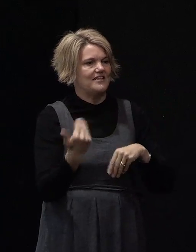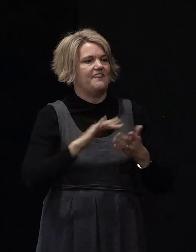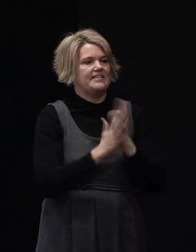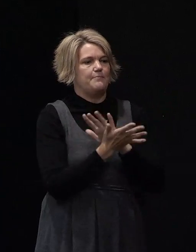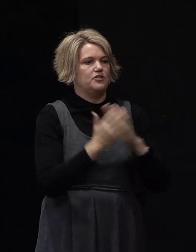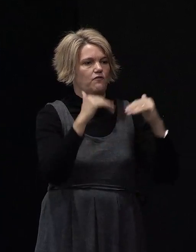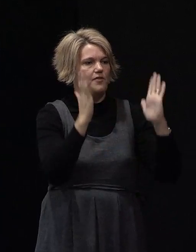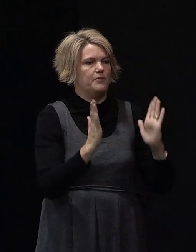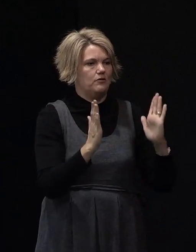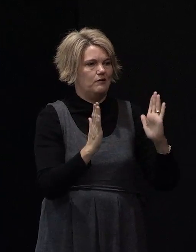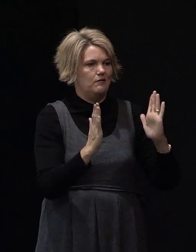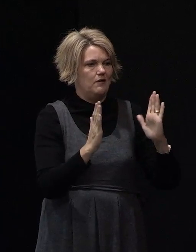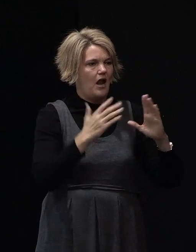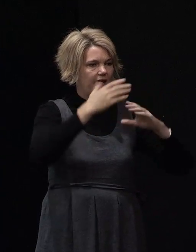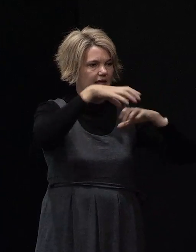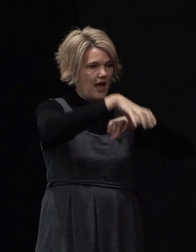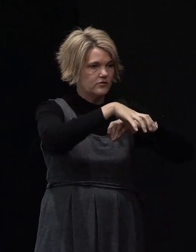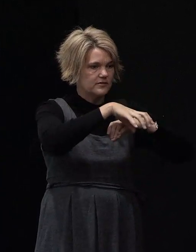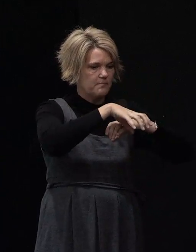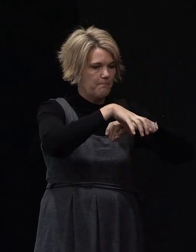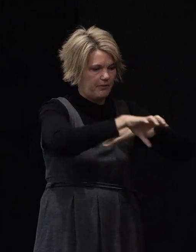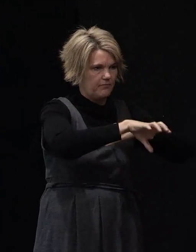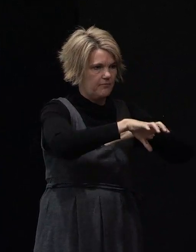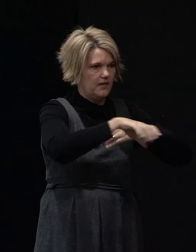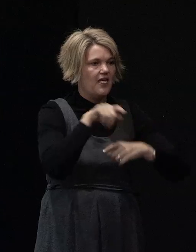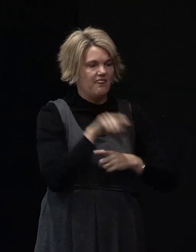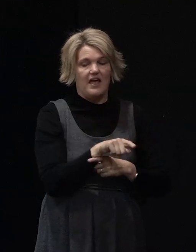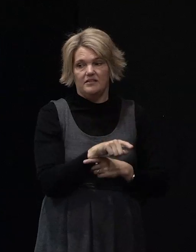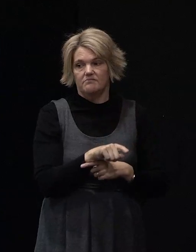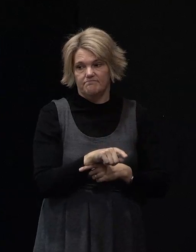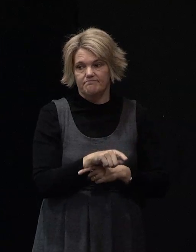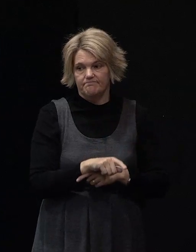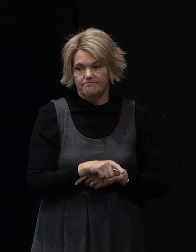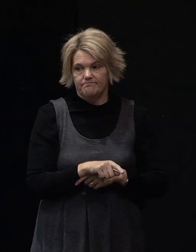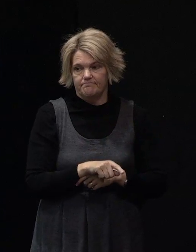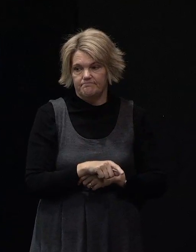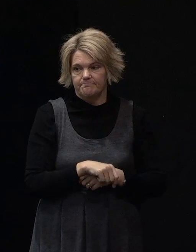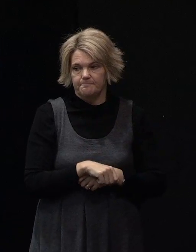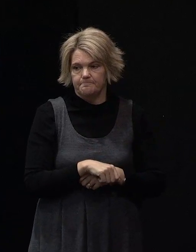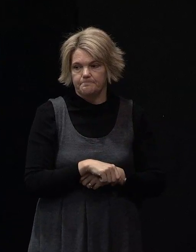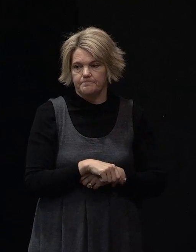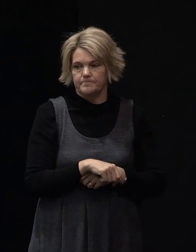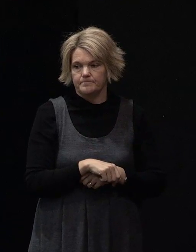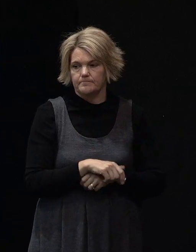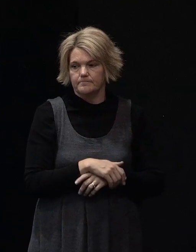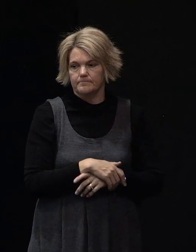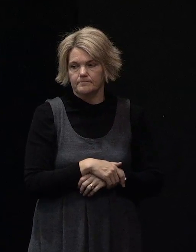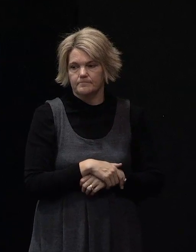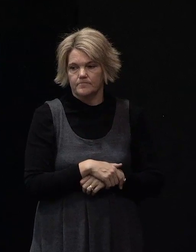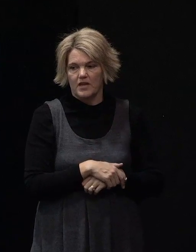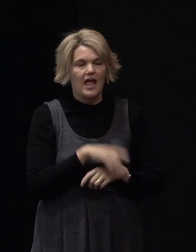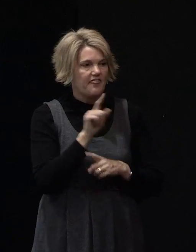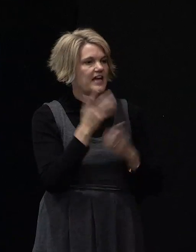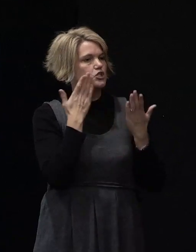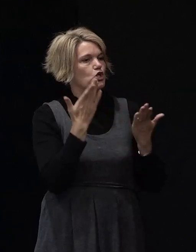essentially broken the backs of some of those buildings and that's a typical example of areas where the ground has moved